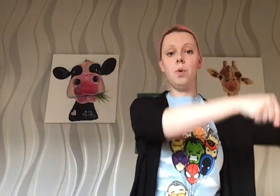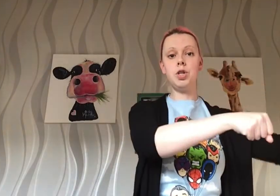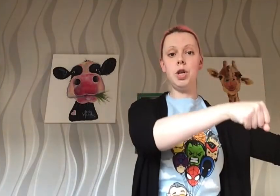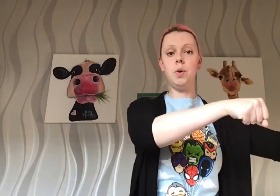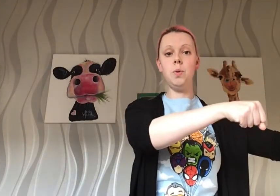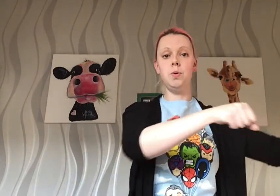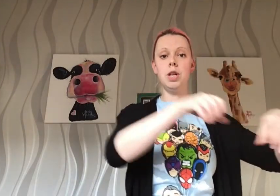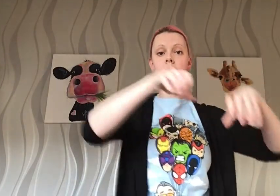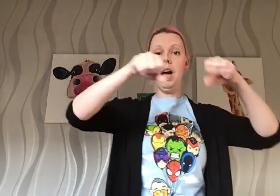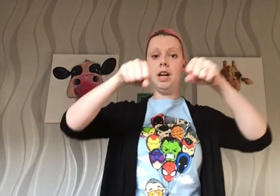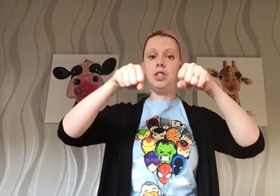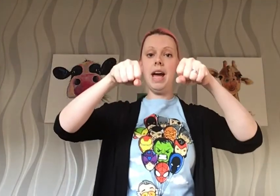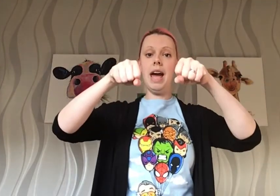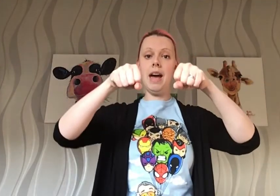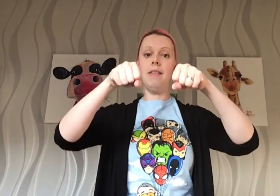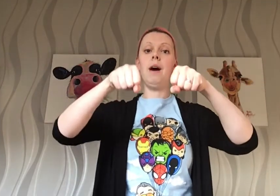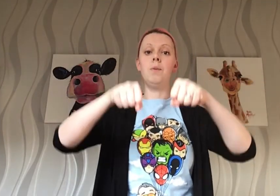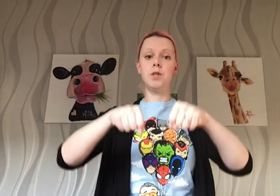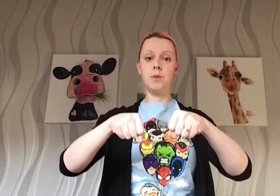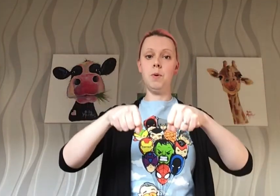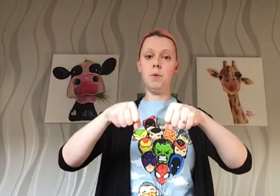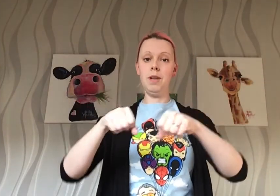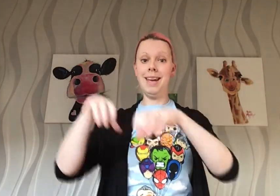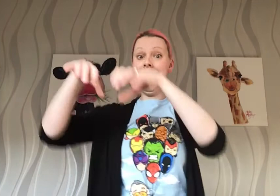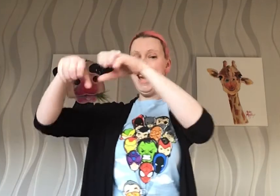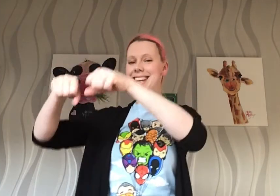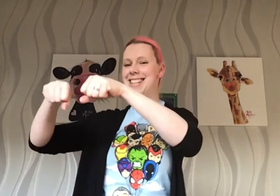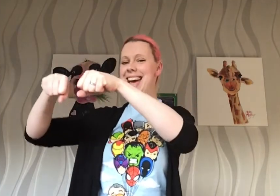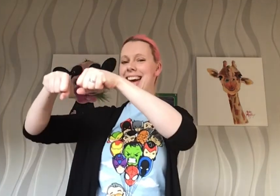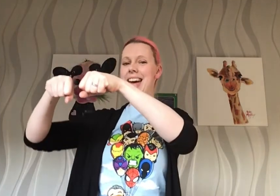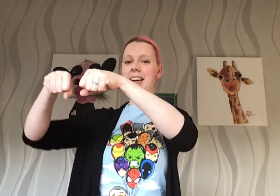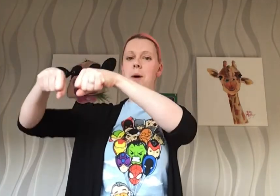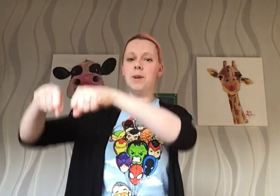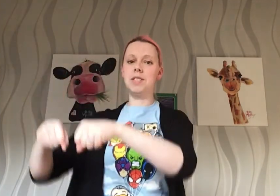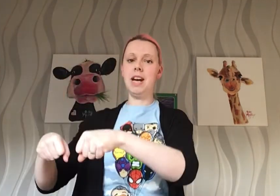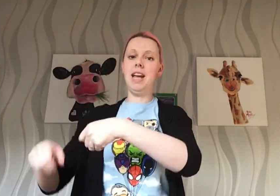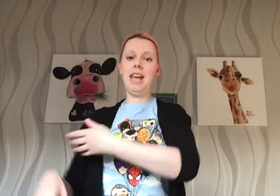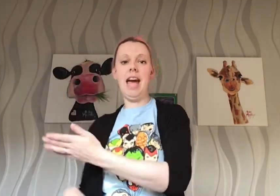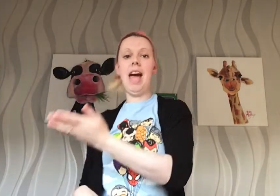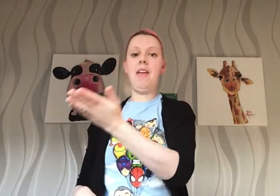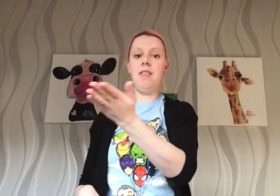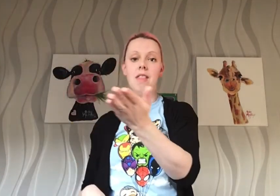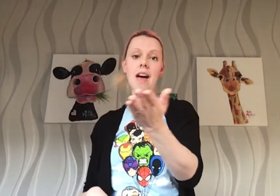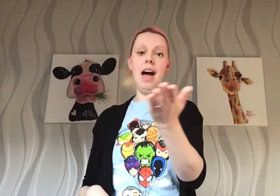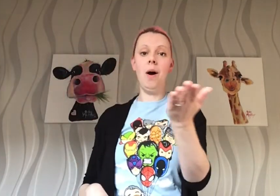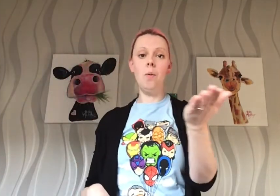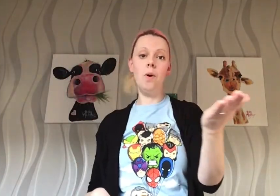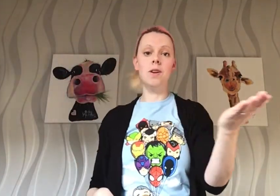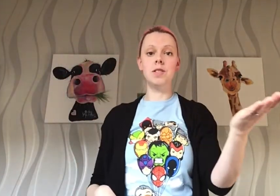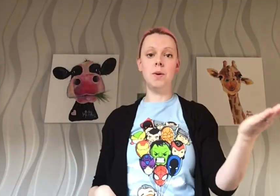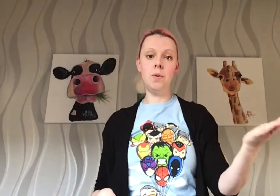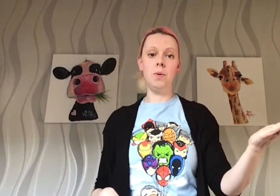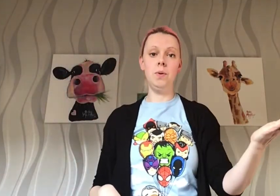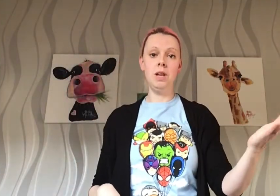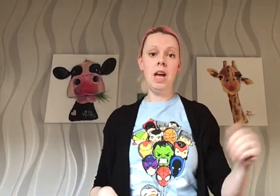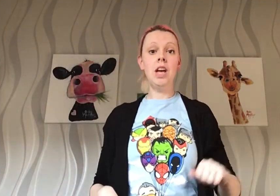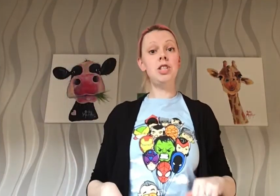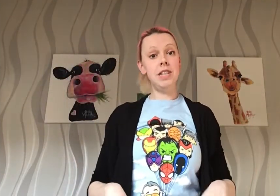was huge, a chair that was small, a chair that was tiny, and that was all. She